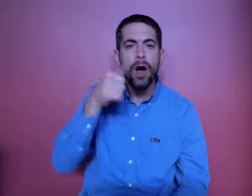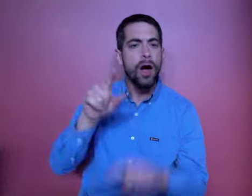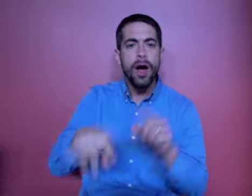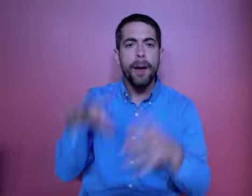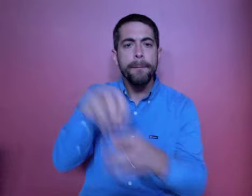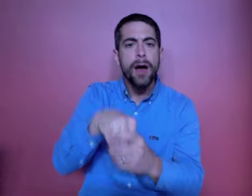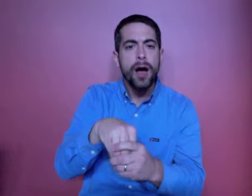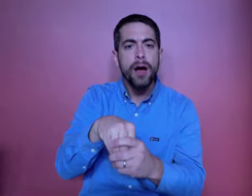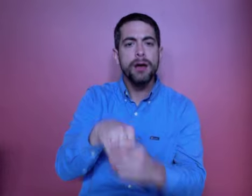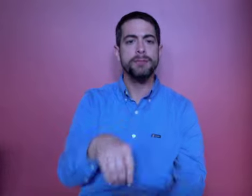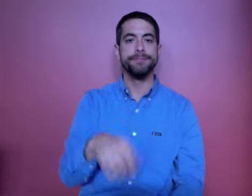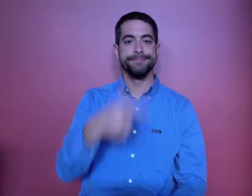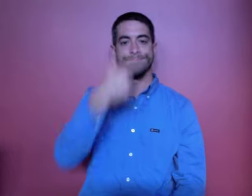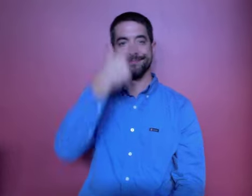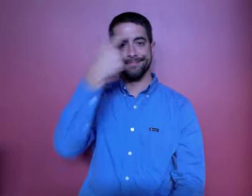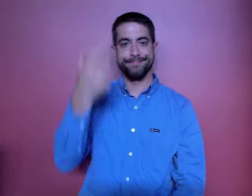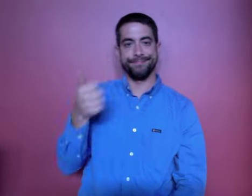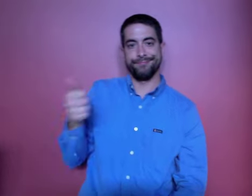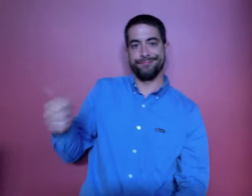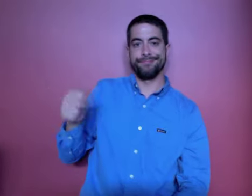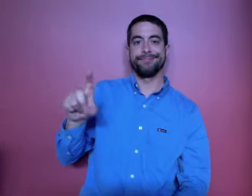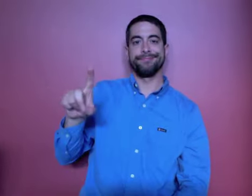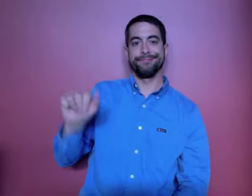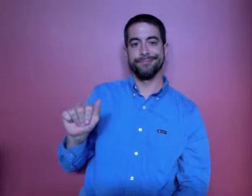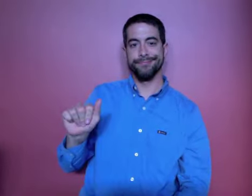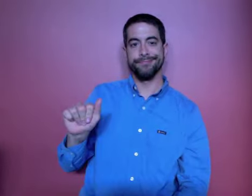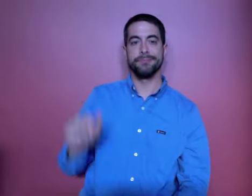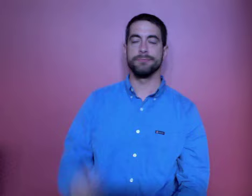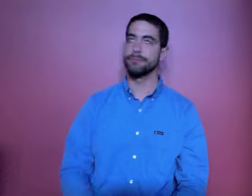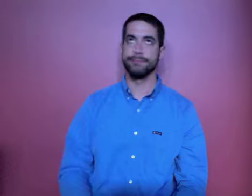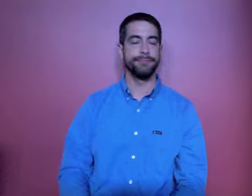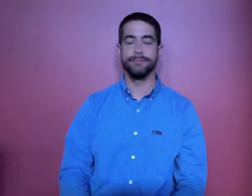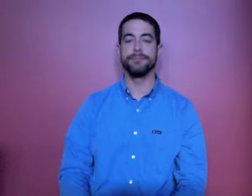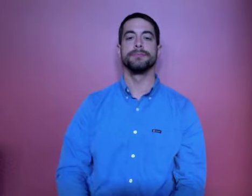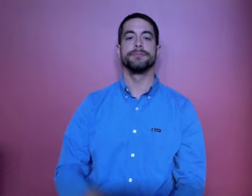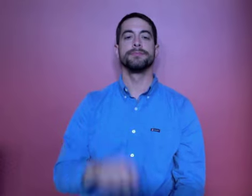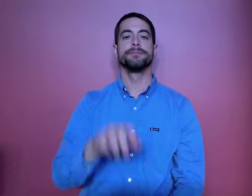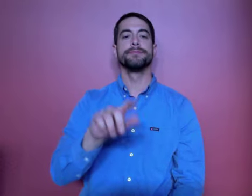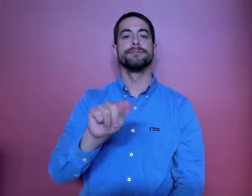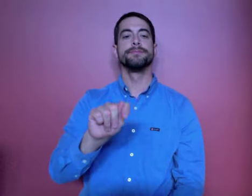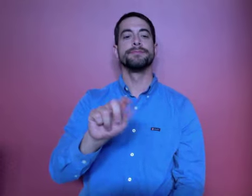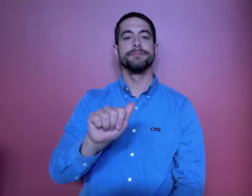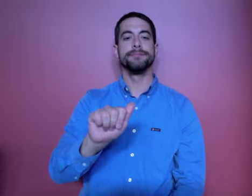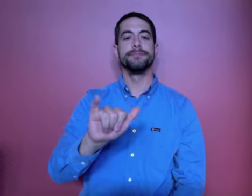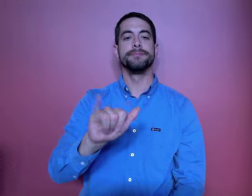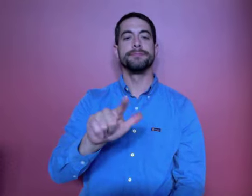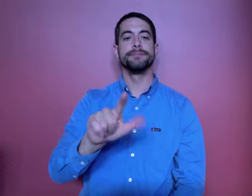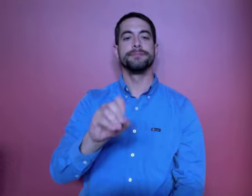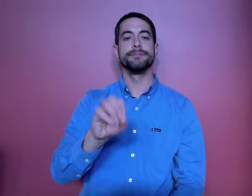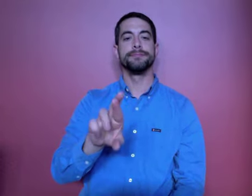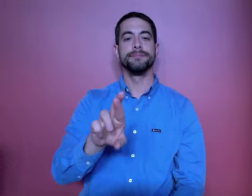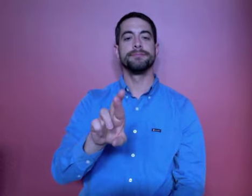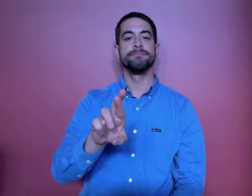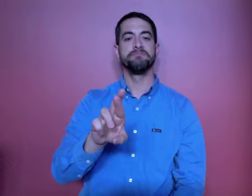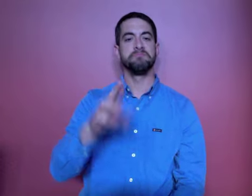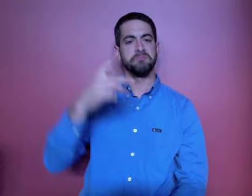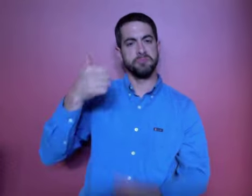Taylor decided to take it upon herself to raise the funds to put in